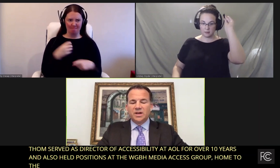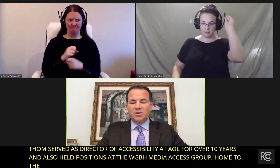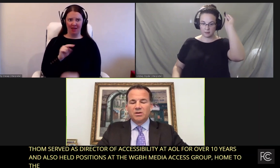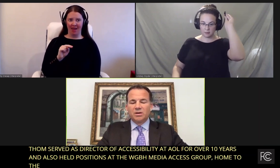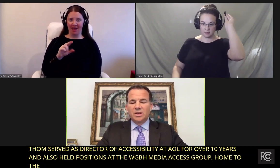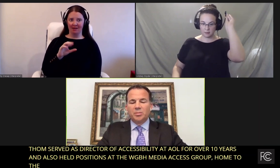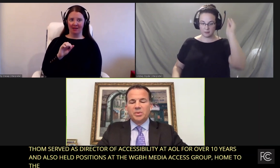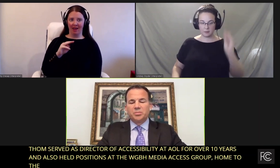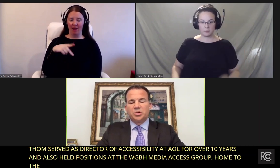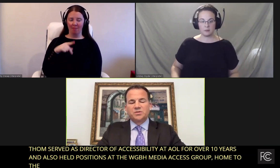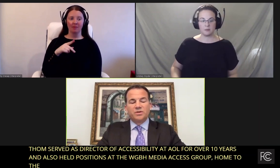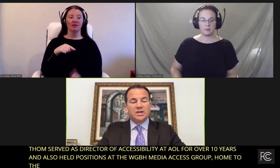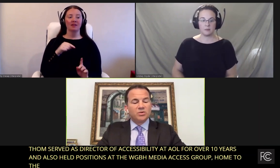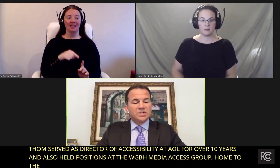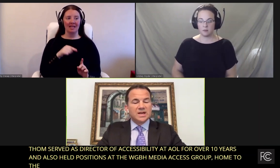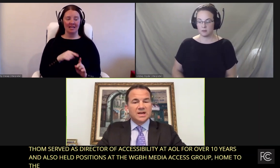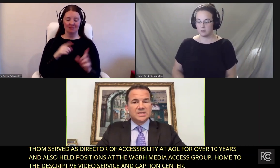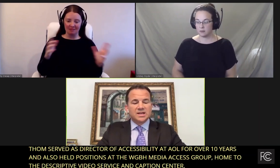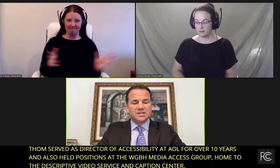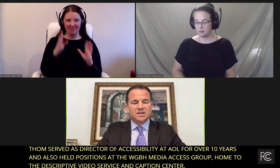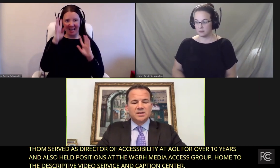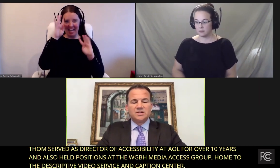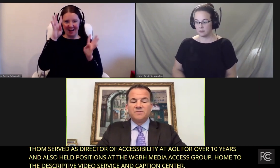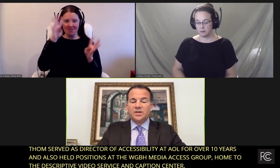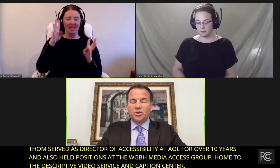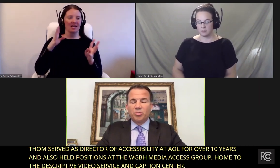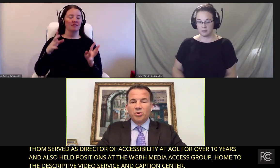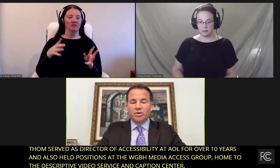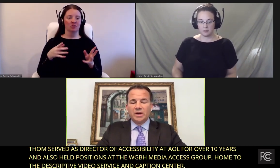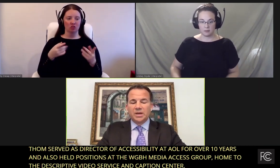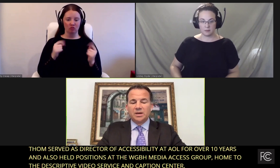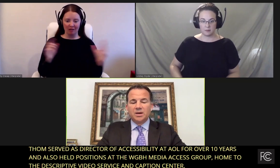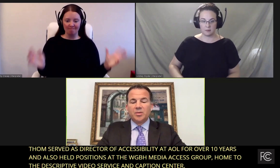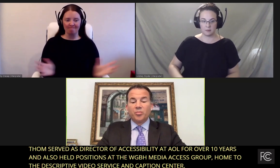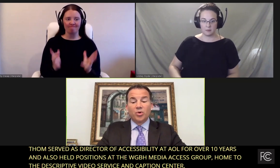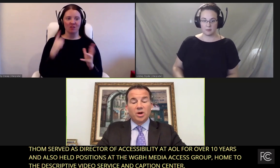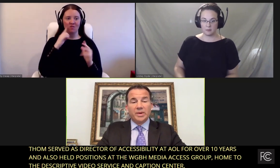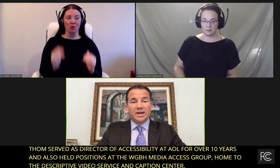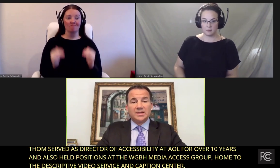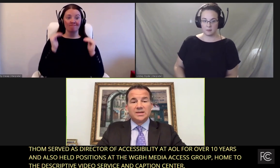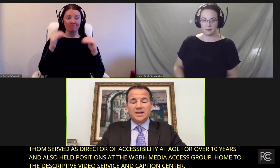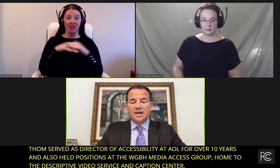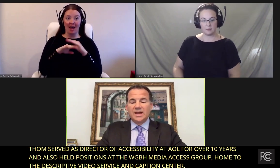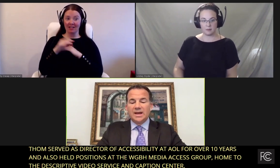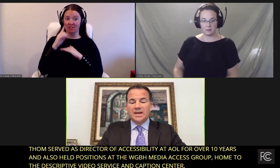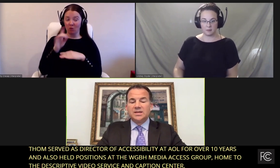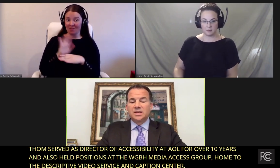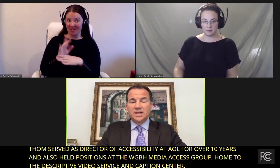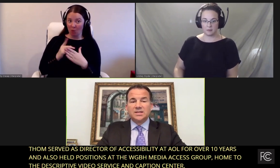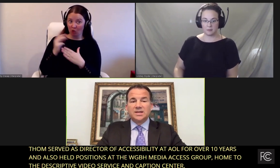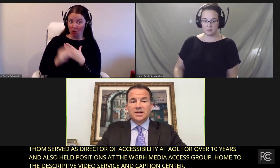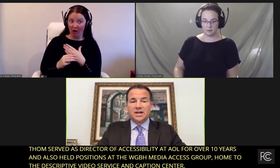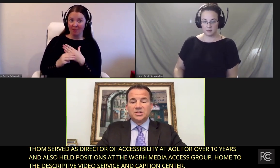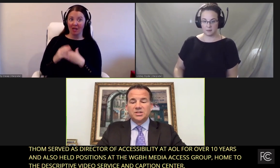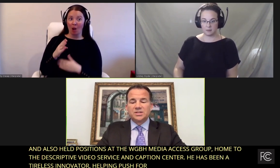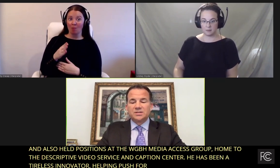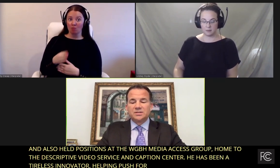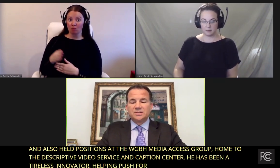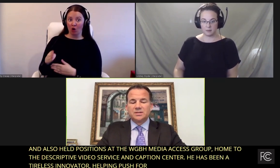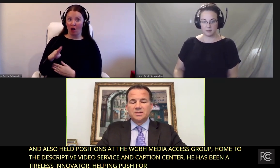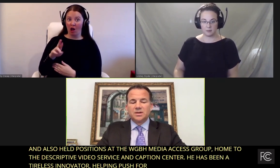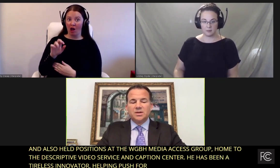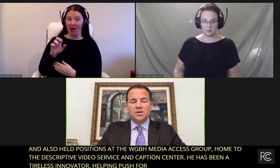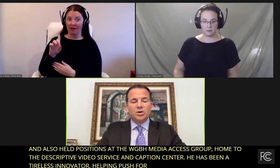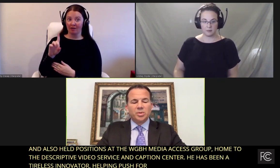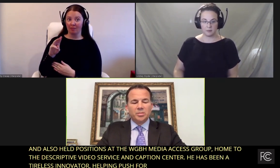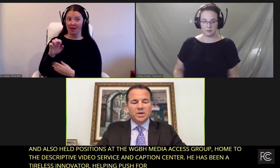tireless innovator helping to push for increased access to video programming, broadband, and connected technologies.